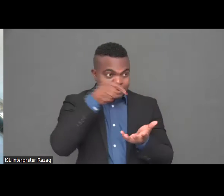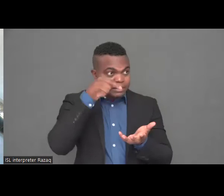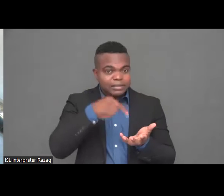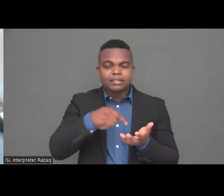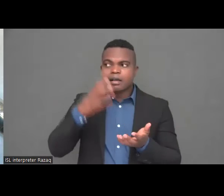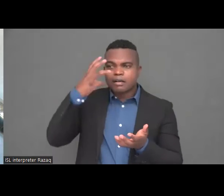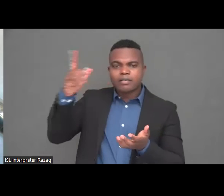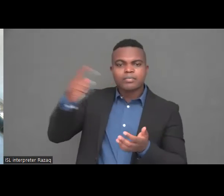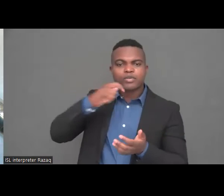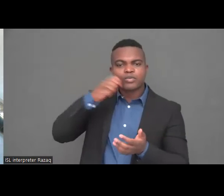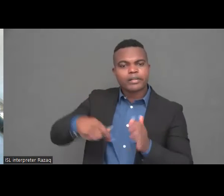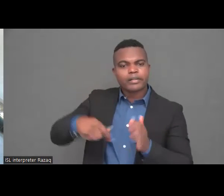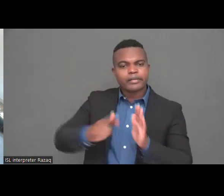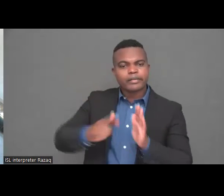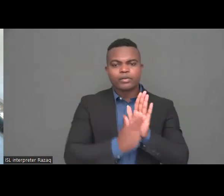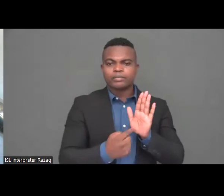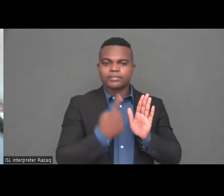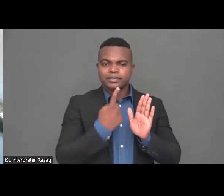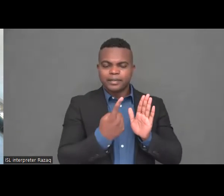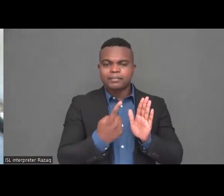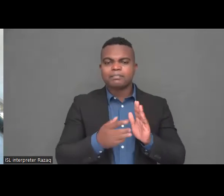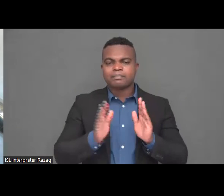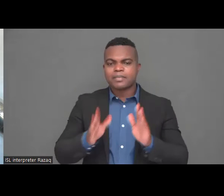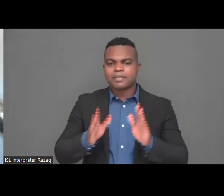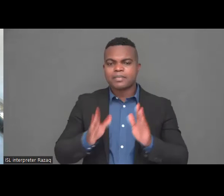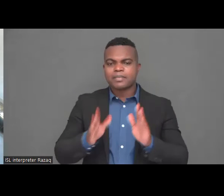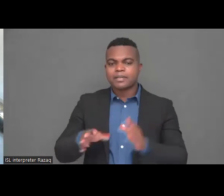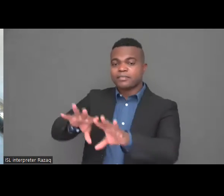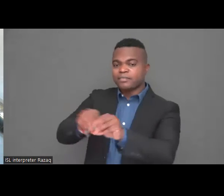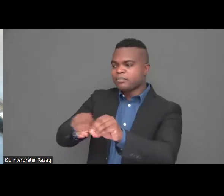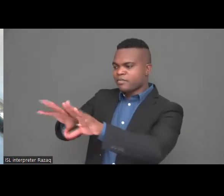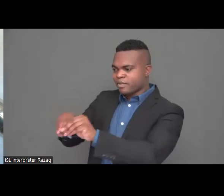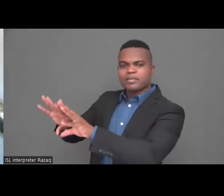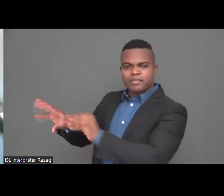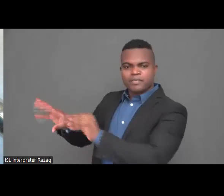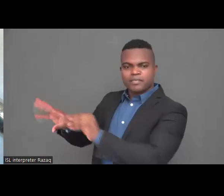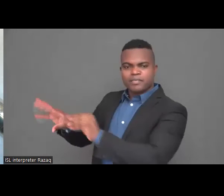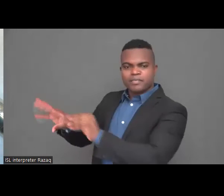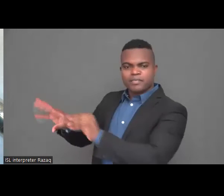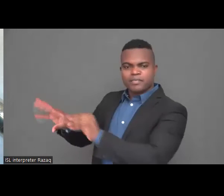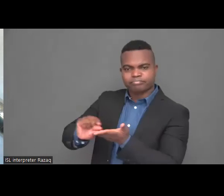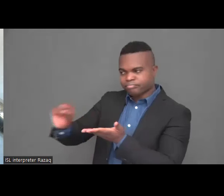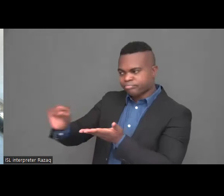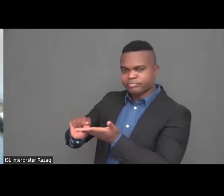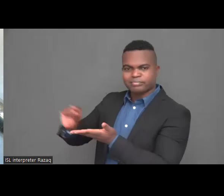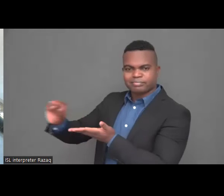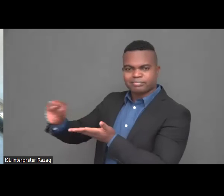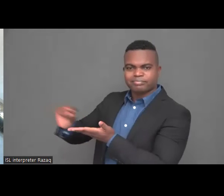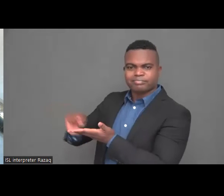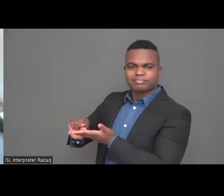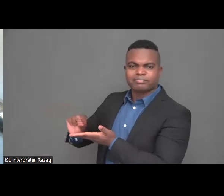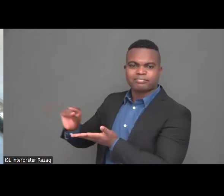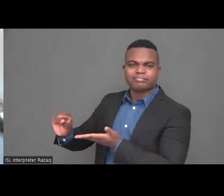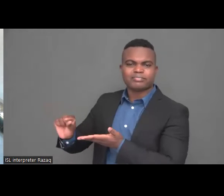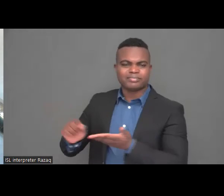limited amount of the nation without tax. And we are doing that with the help of Inclusion